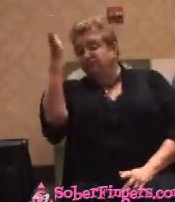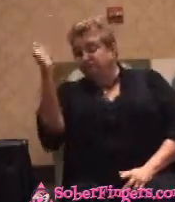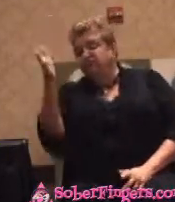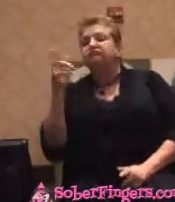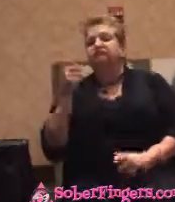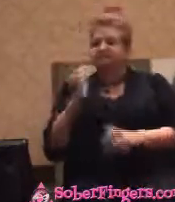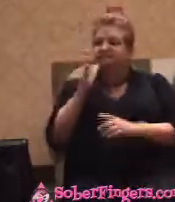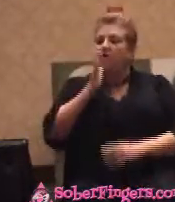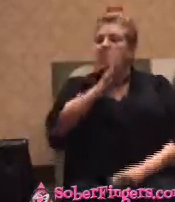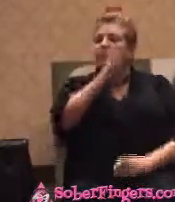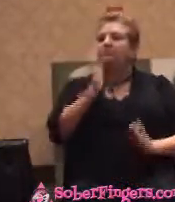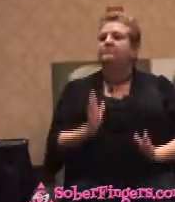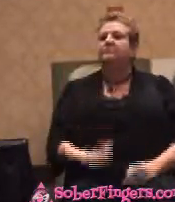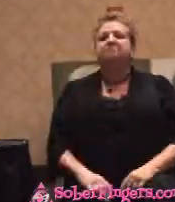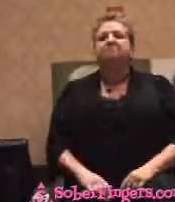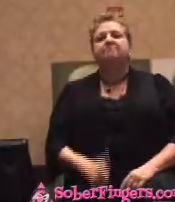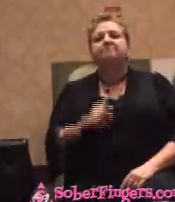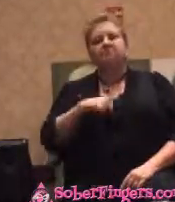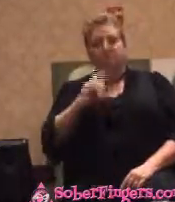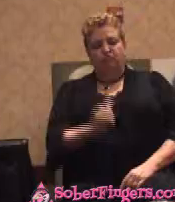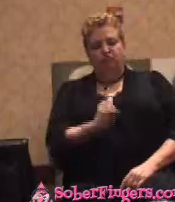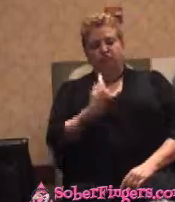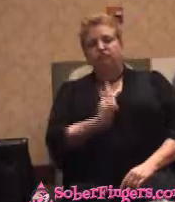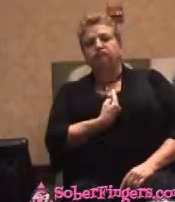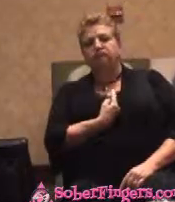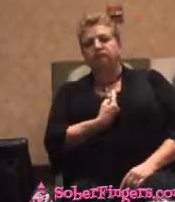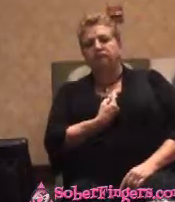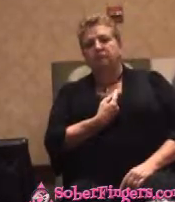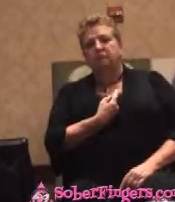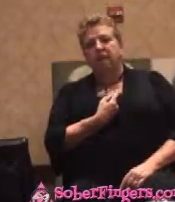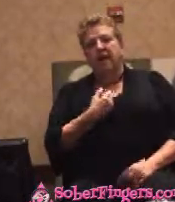I was the only child that had a brother who died before I was four.